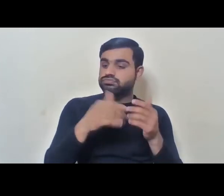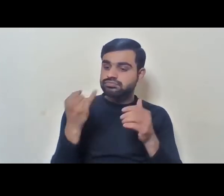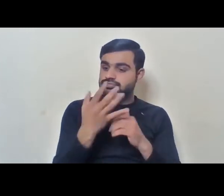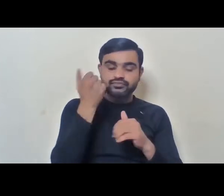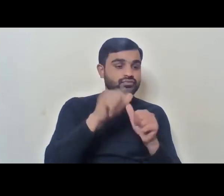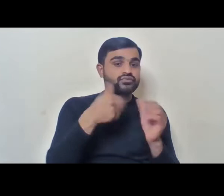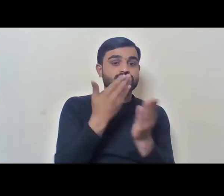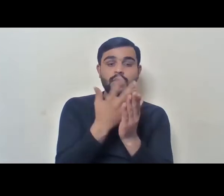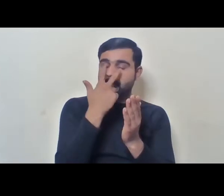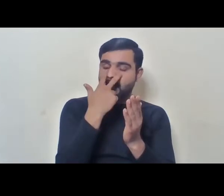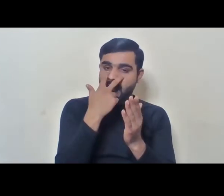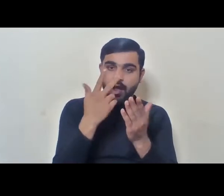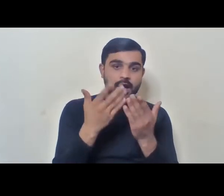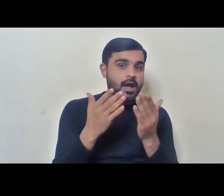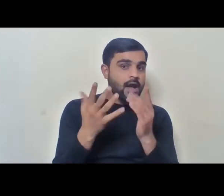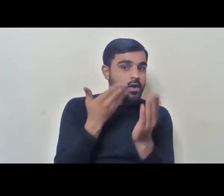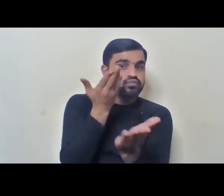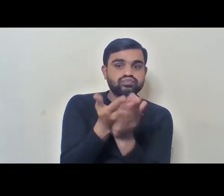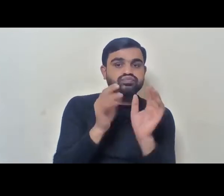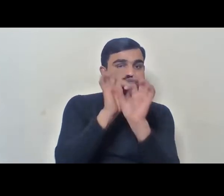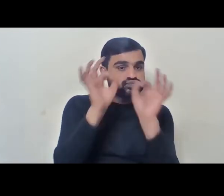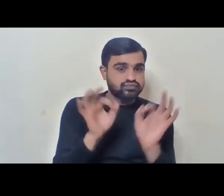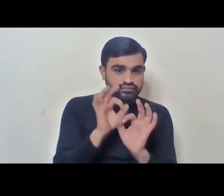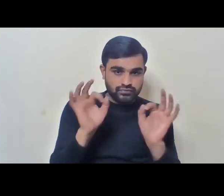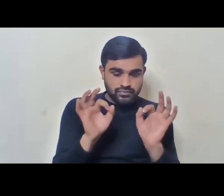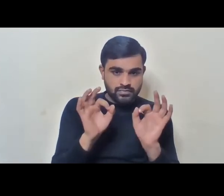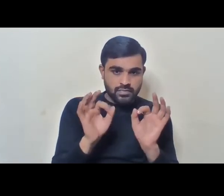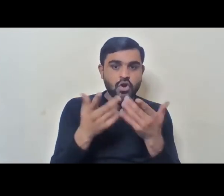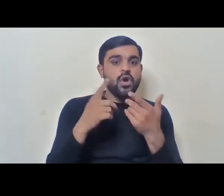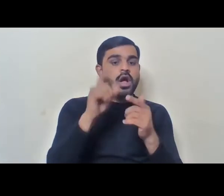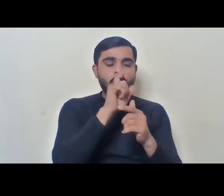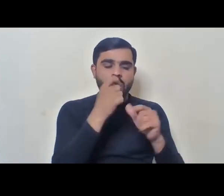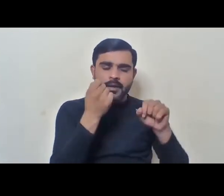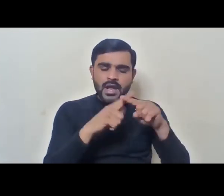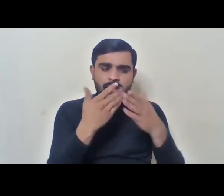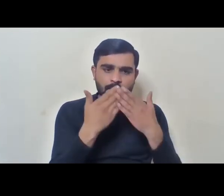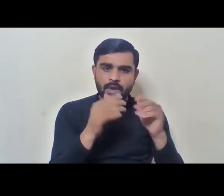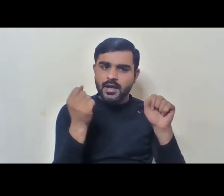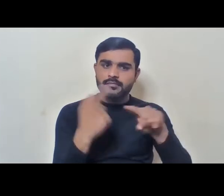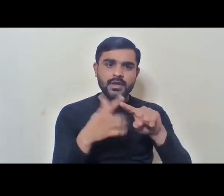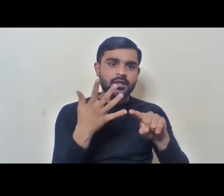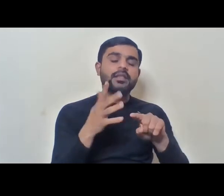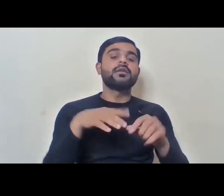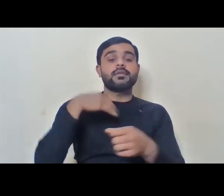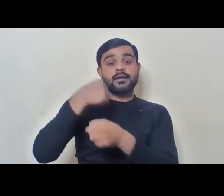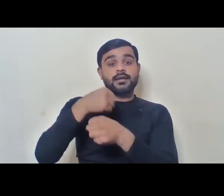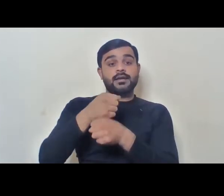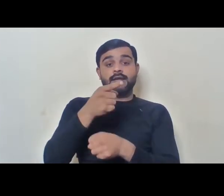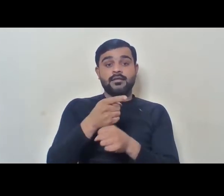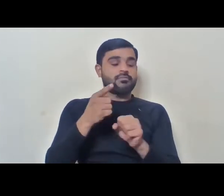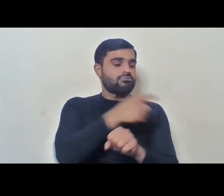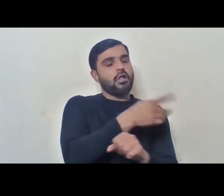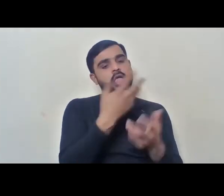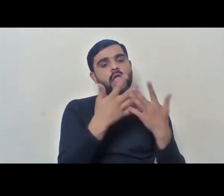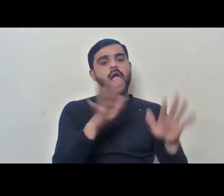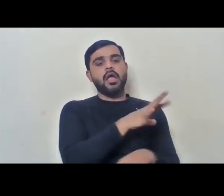with those requirements or qualifications, then the government cannot fill it up